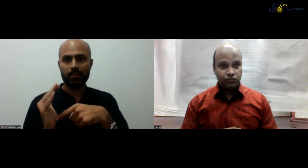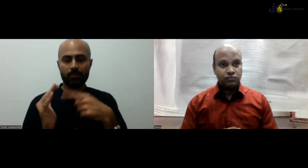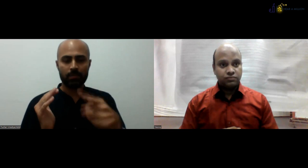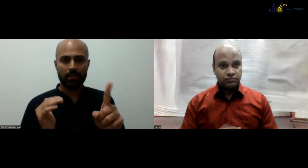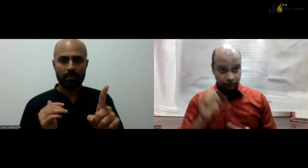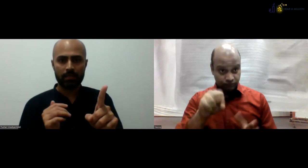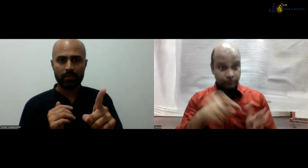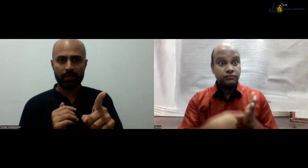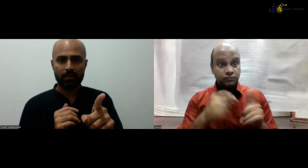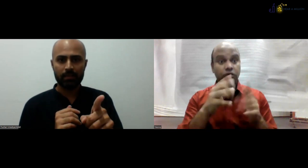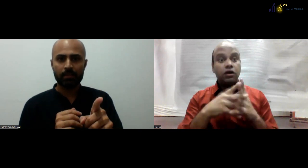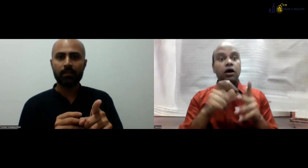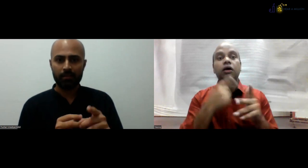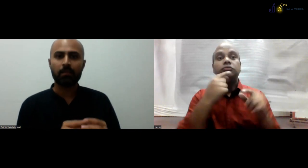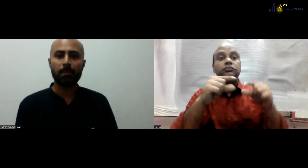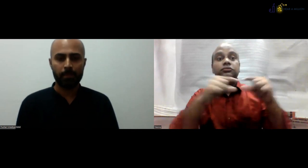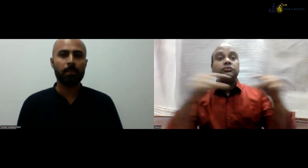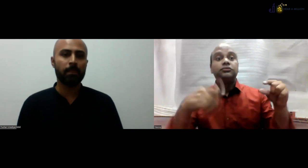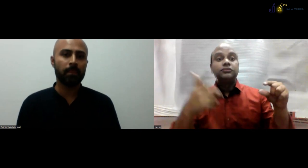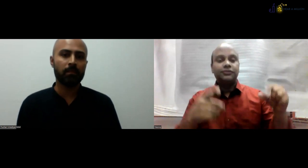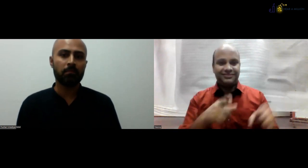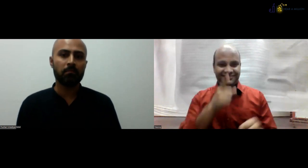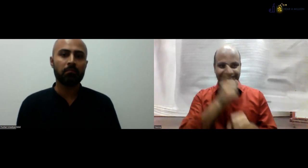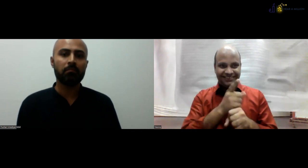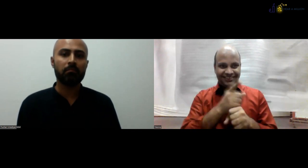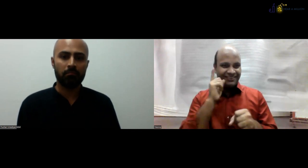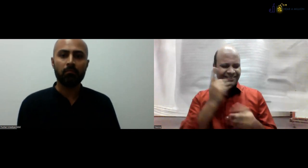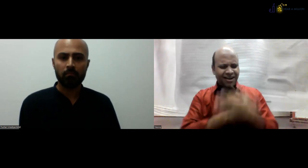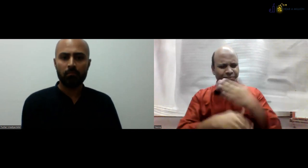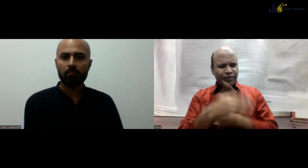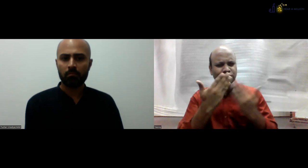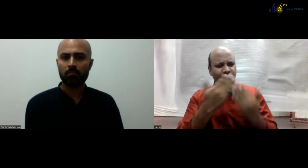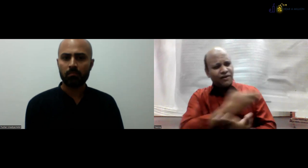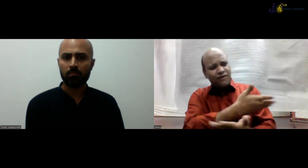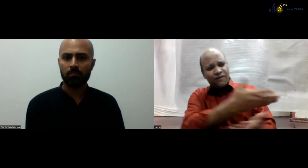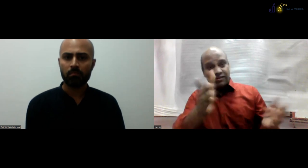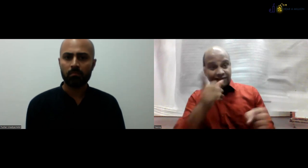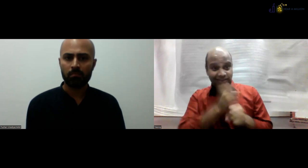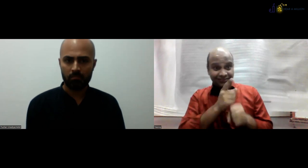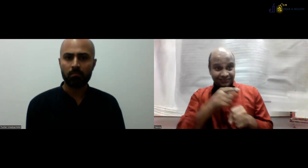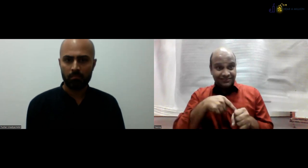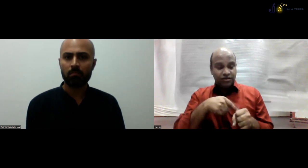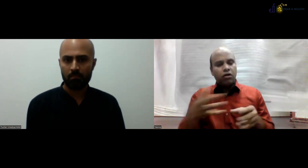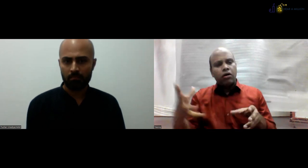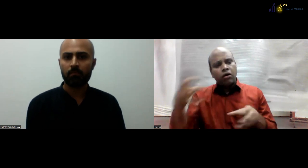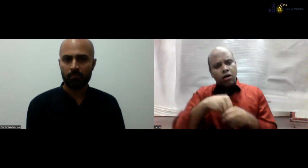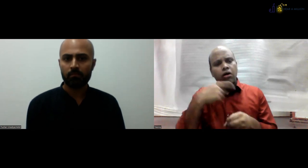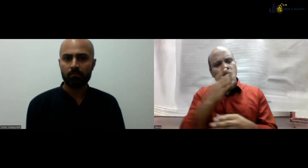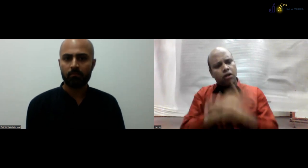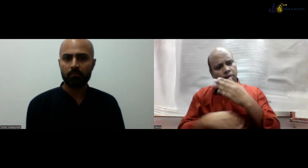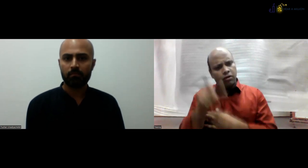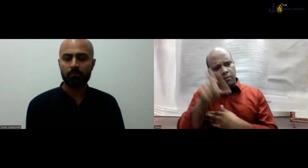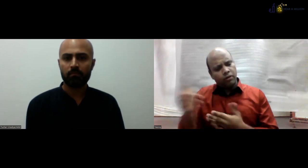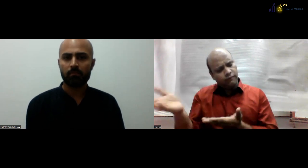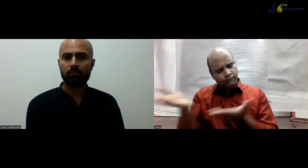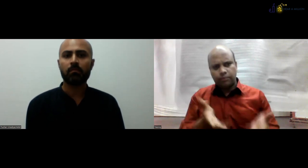think that it is about the RPWD and you have used that? Yes. RPWD talks